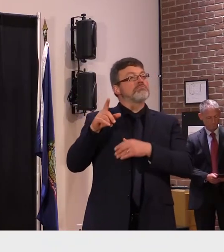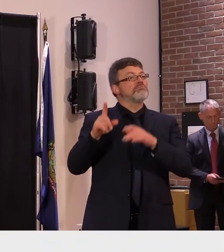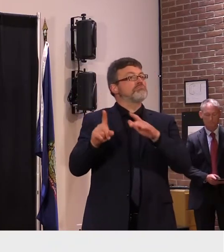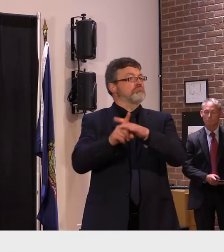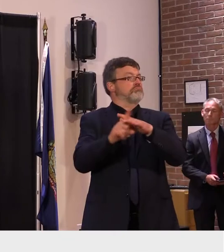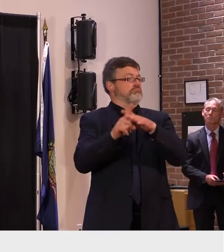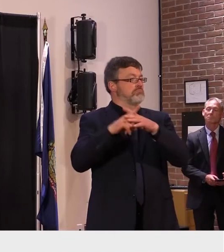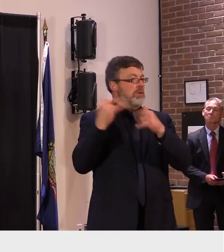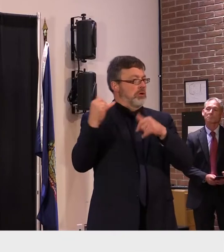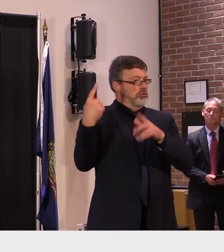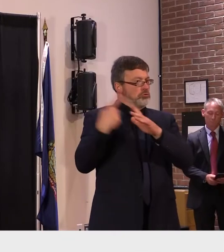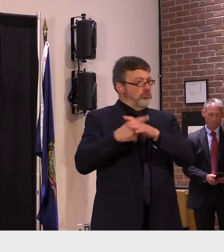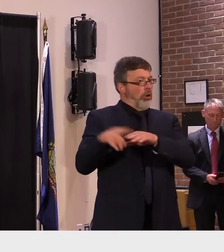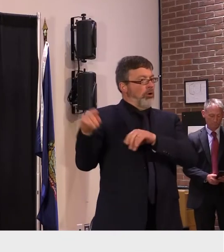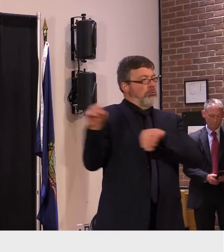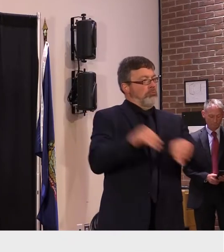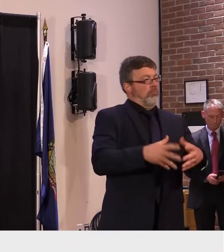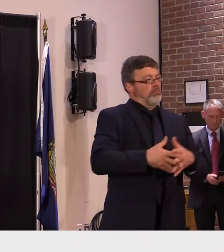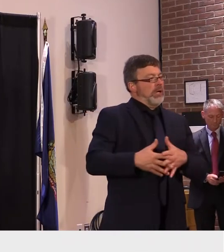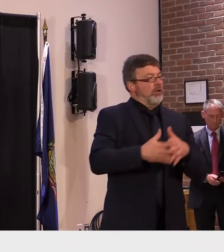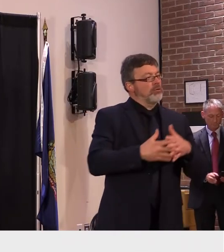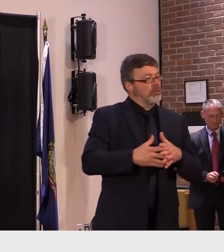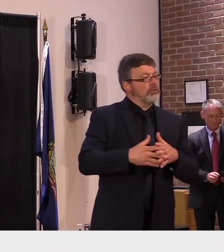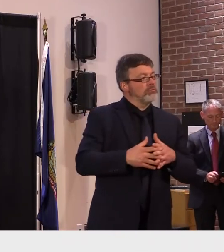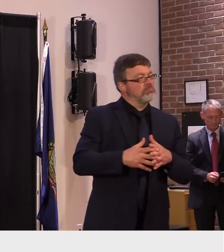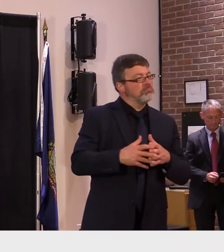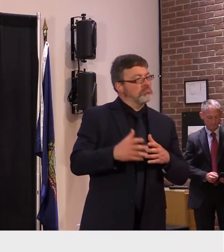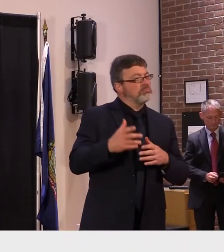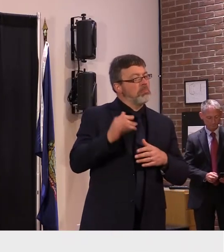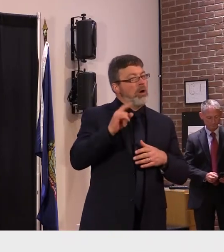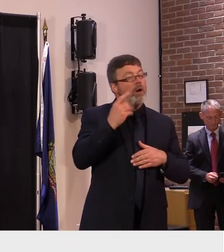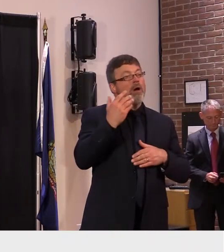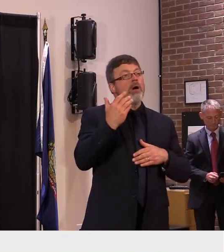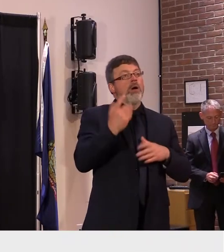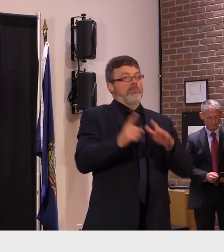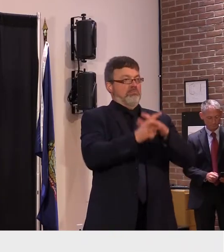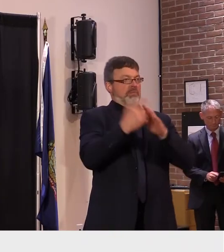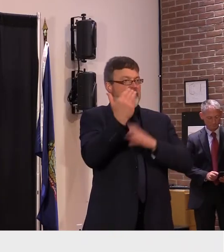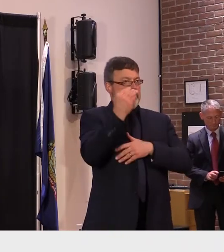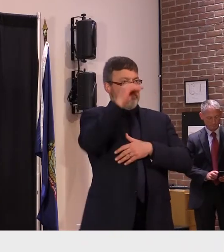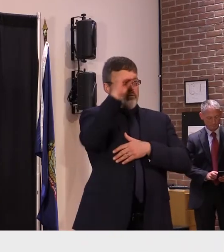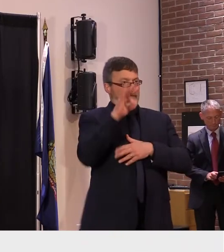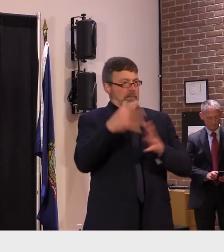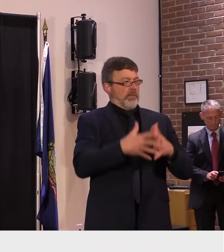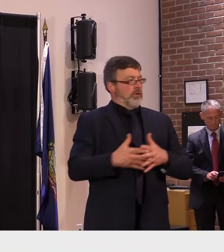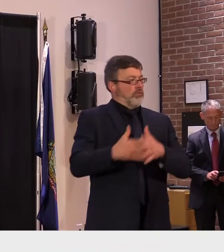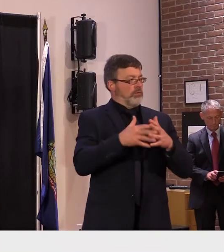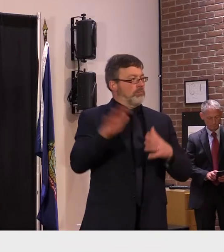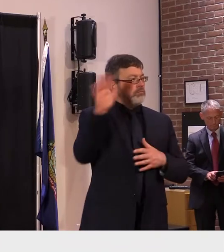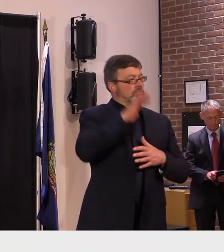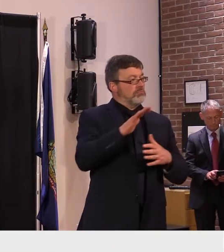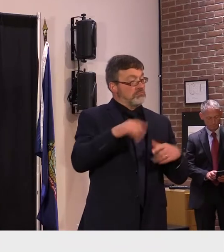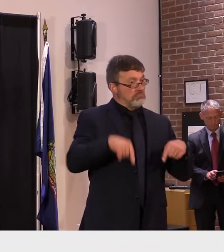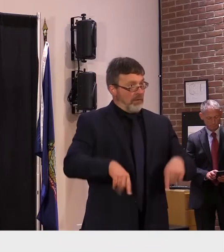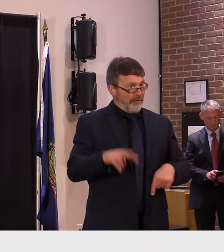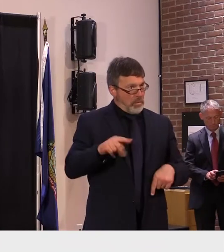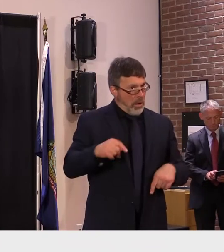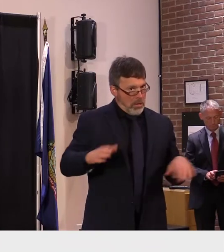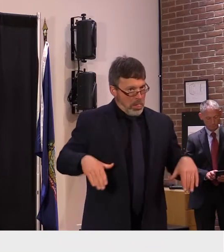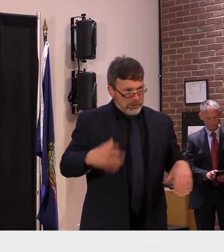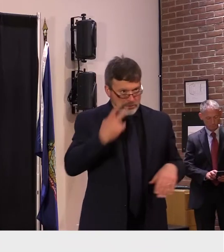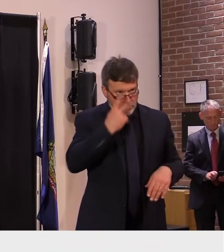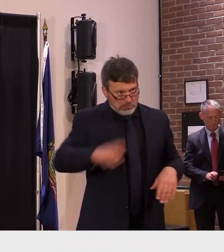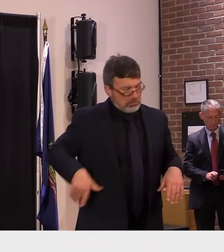15 percent in vermont uh we don't know the percent but we have seen them just at very low numbers